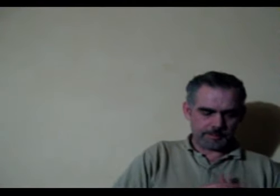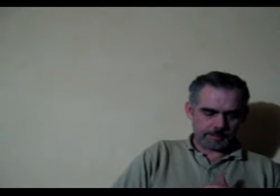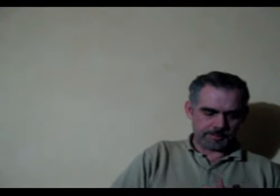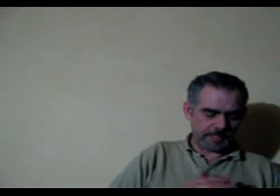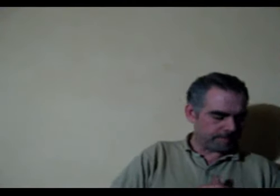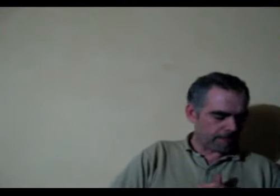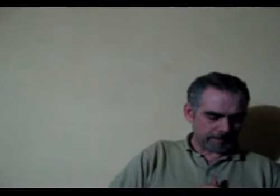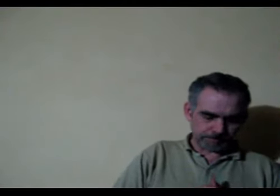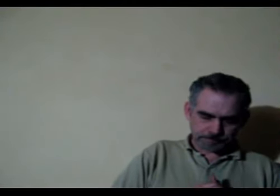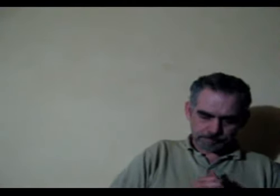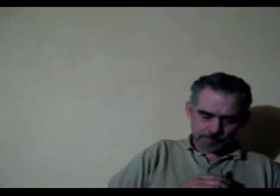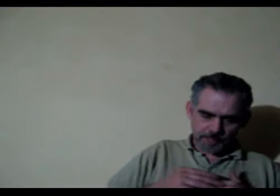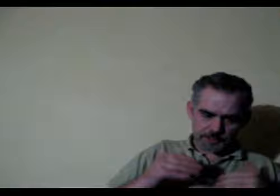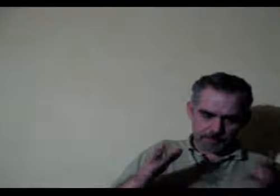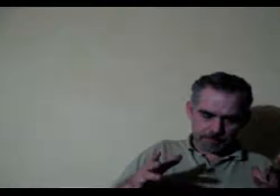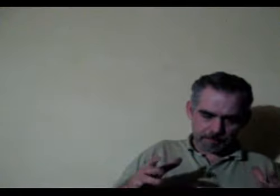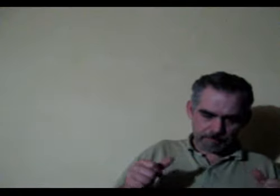uh... really so